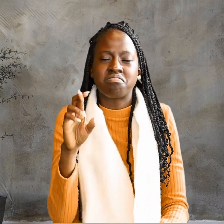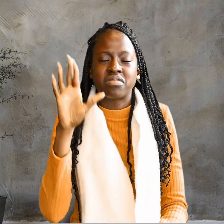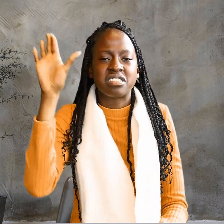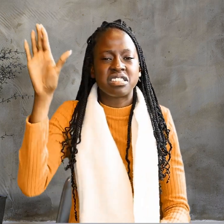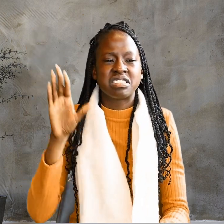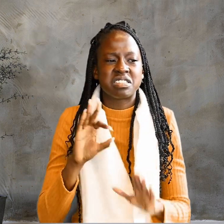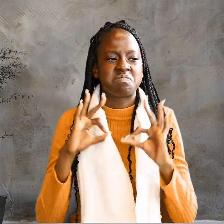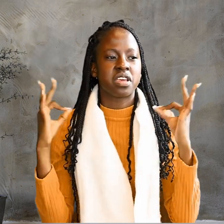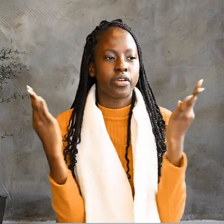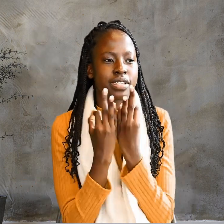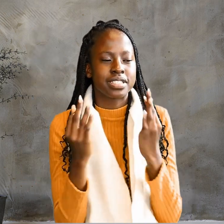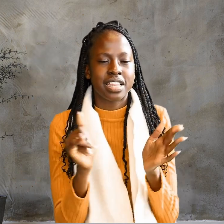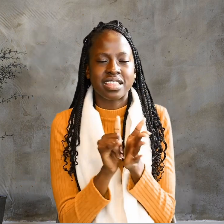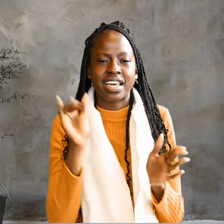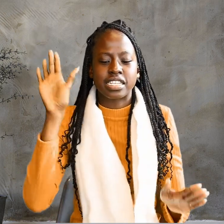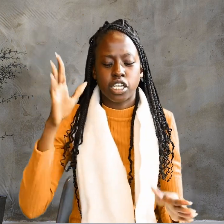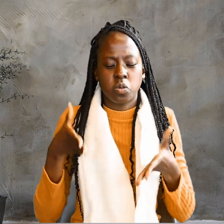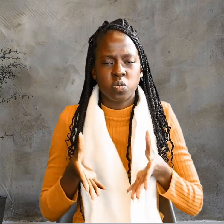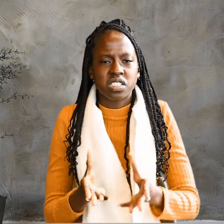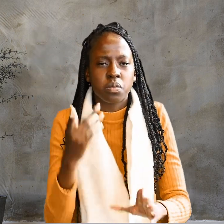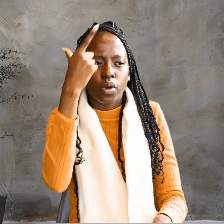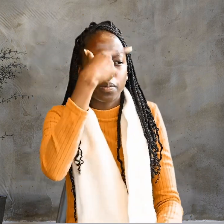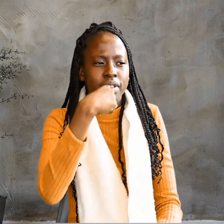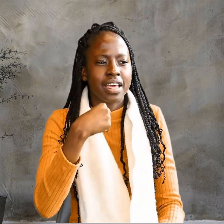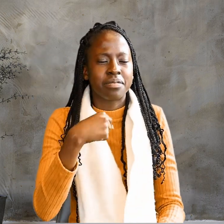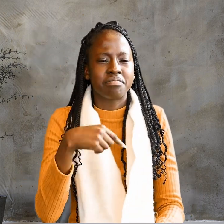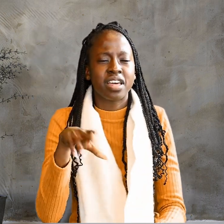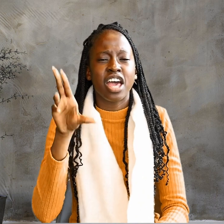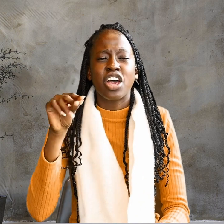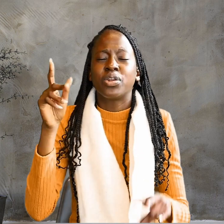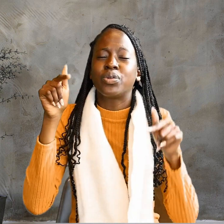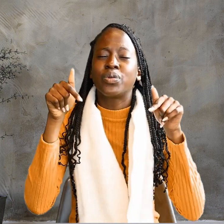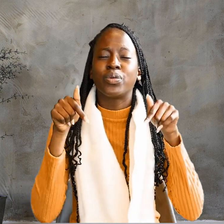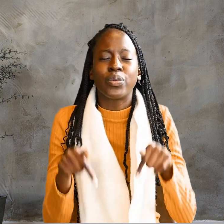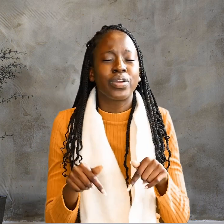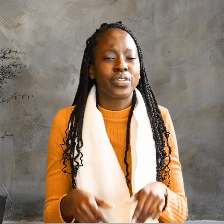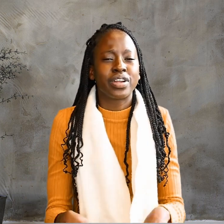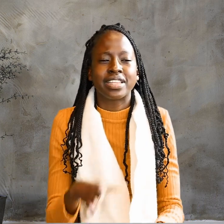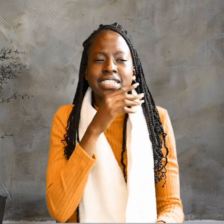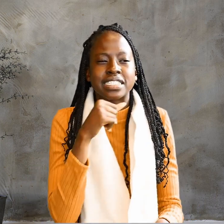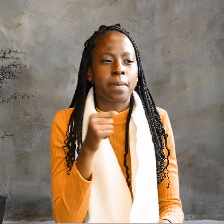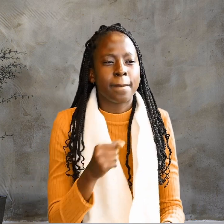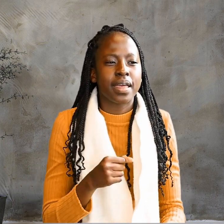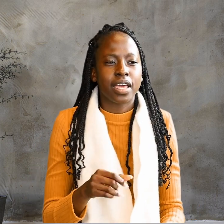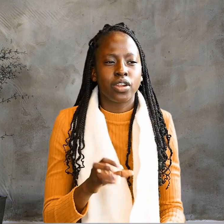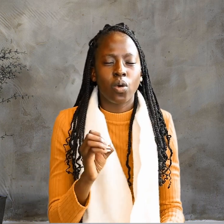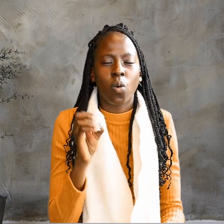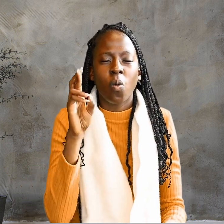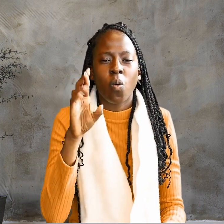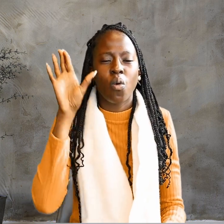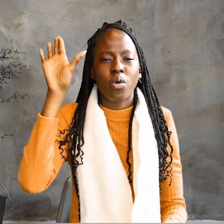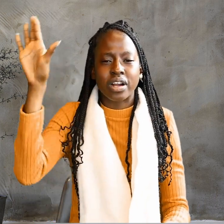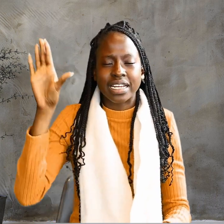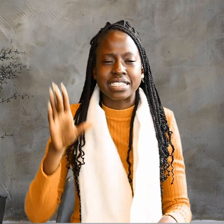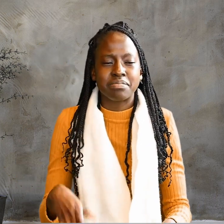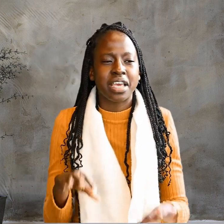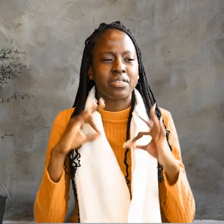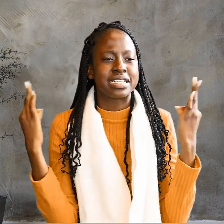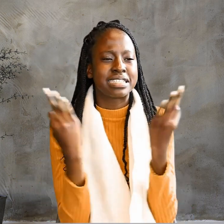parents, that he was born blind? Neither this man nor his parents